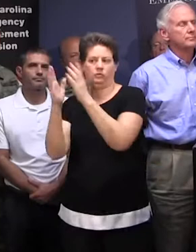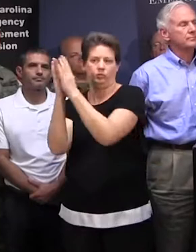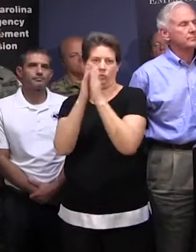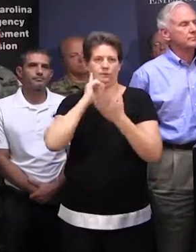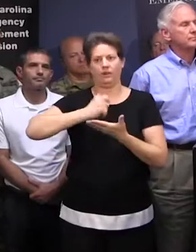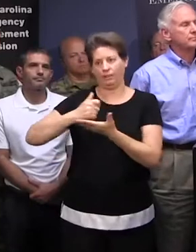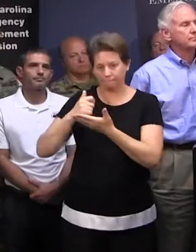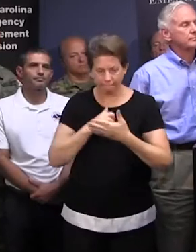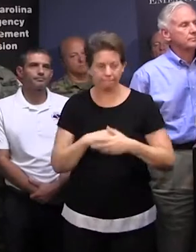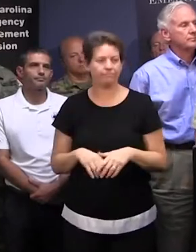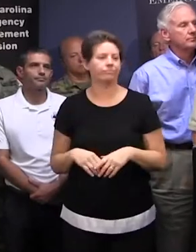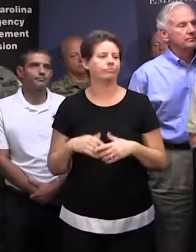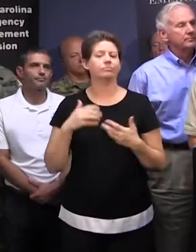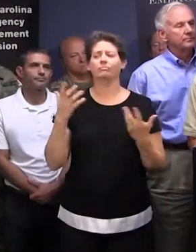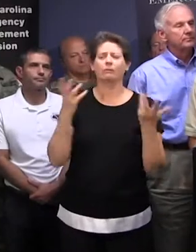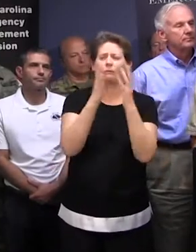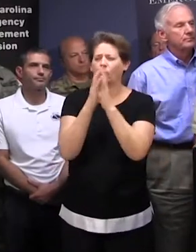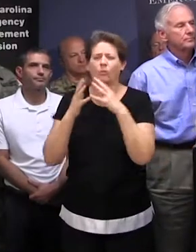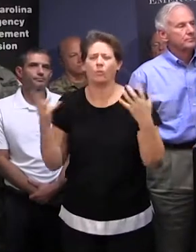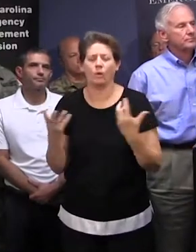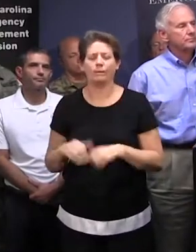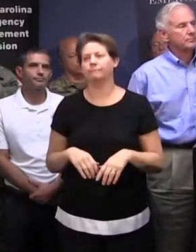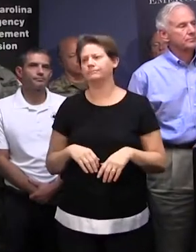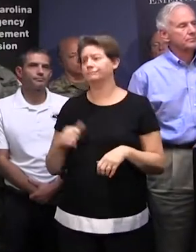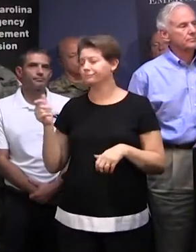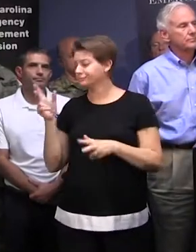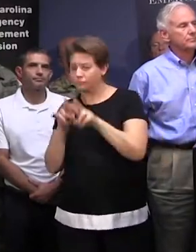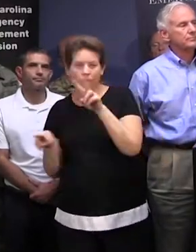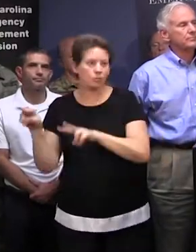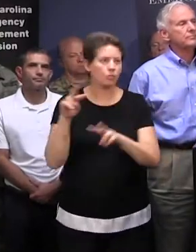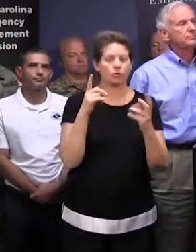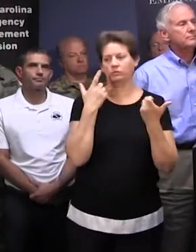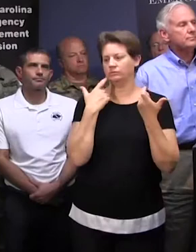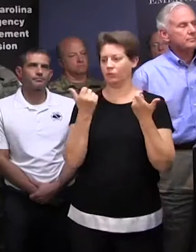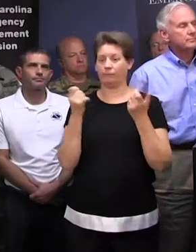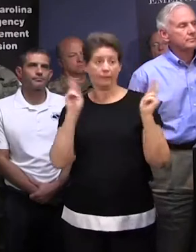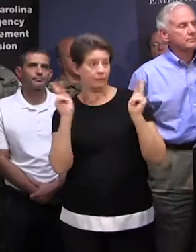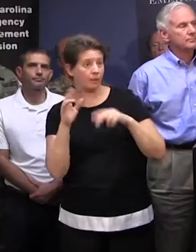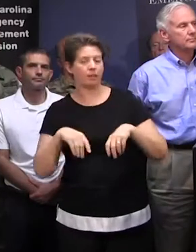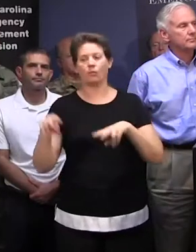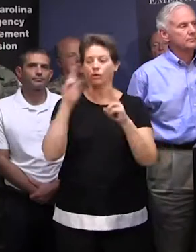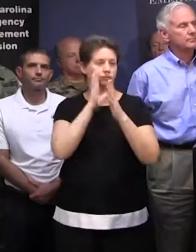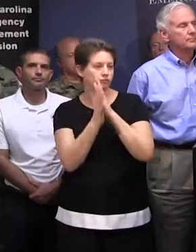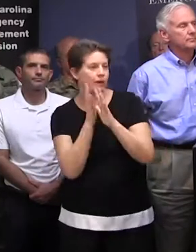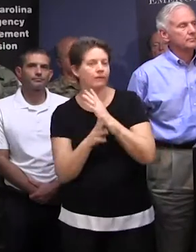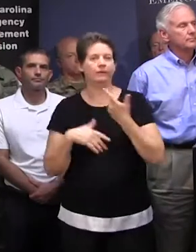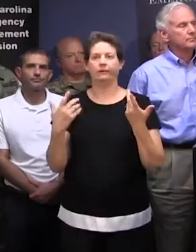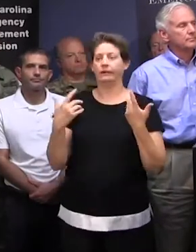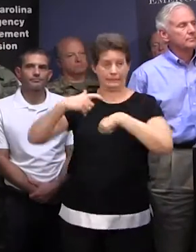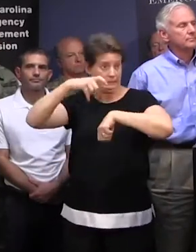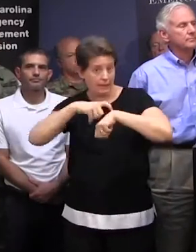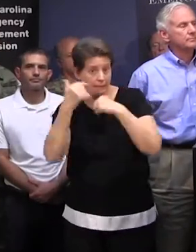These requests range from patrol to controlling traffic control points, enforcing